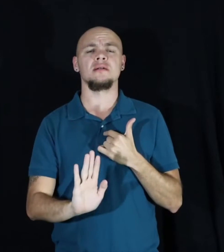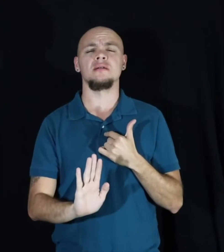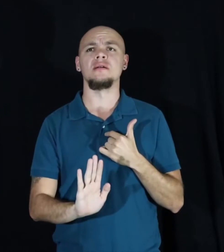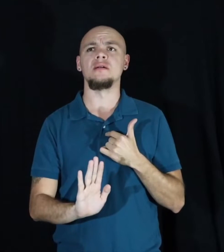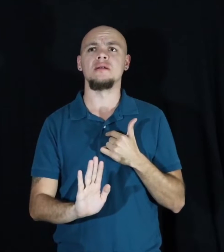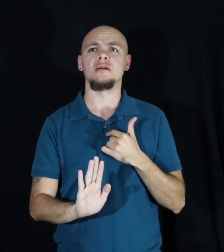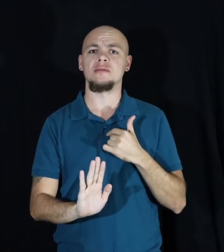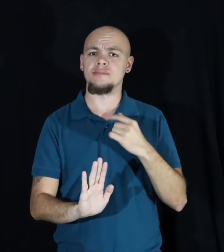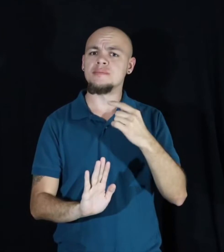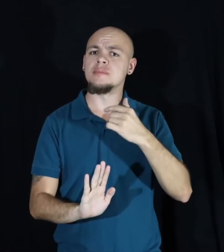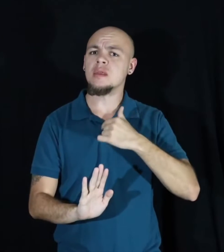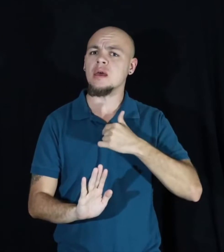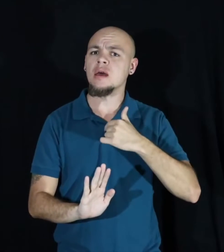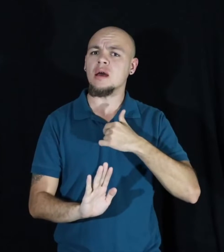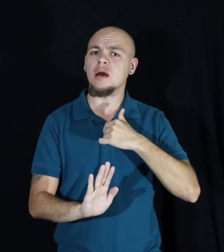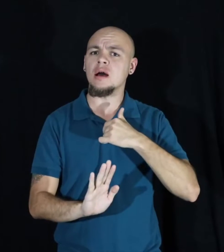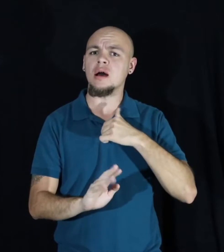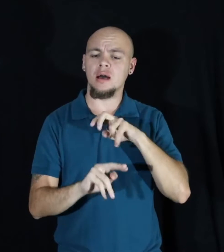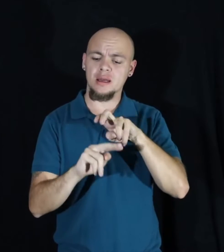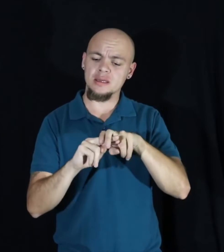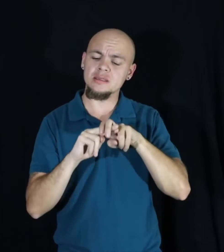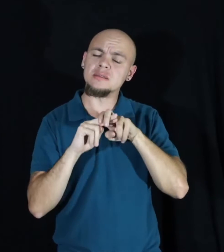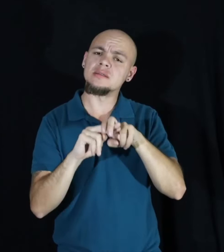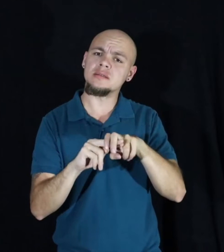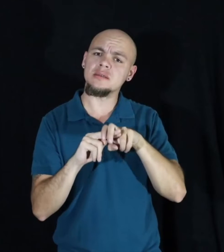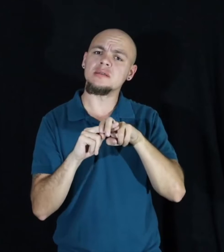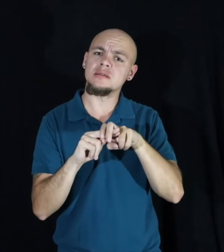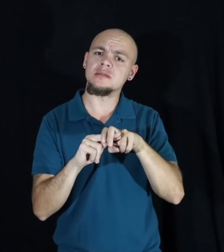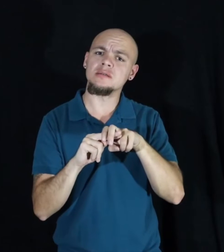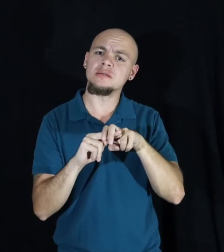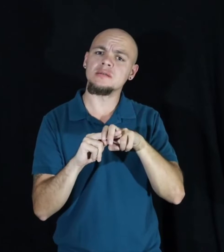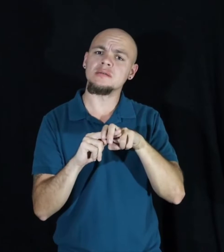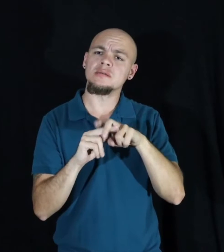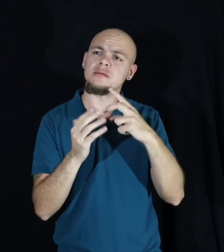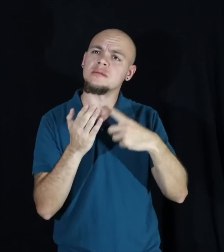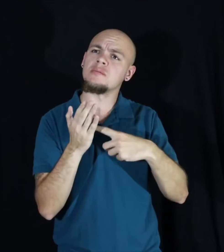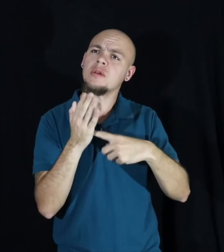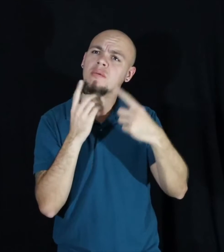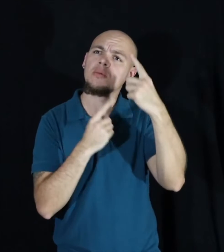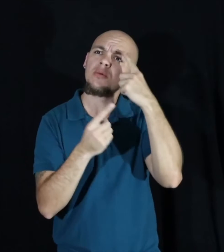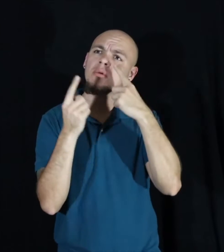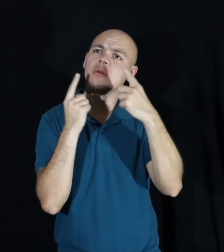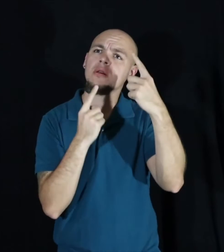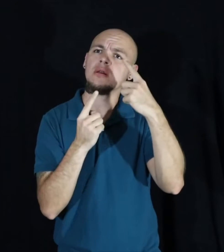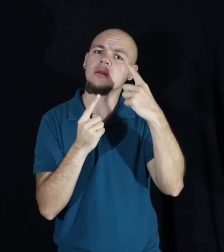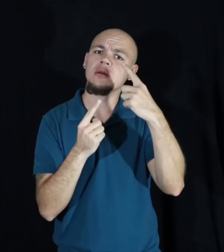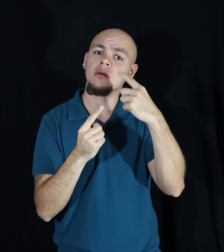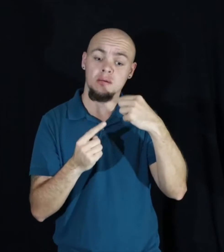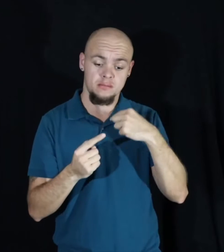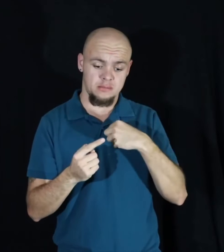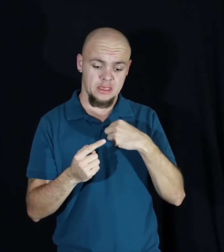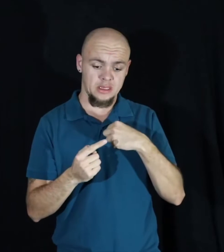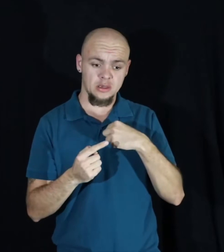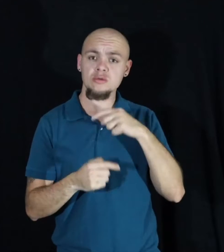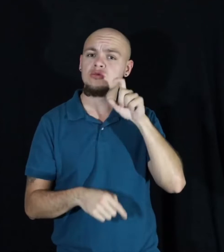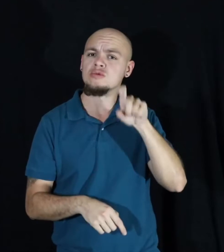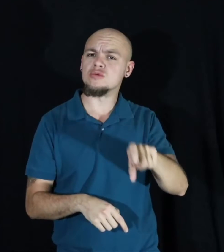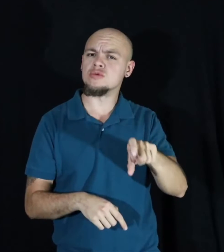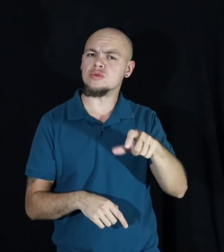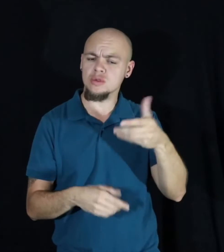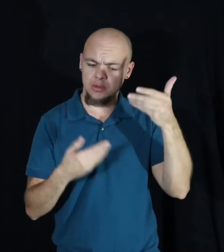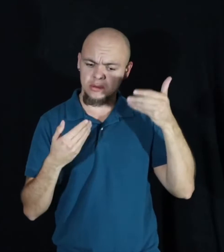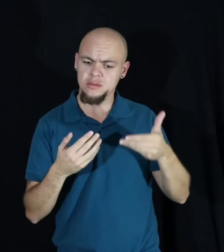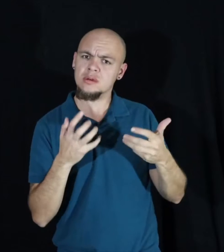I sit and wonder sometimes if I am who I should be, whether my